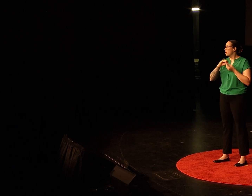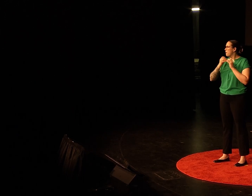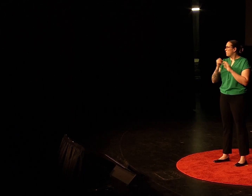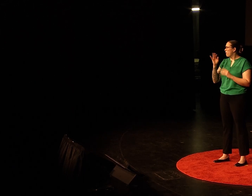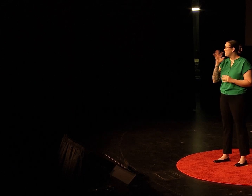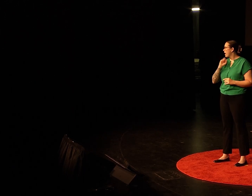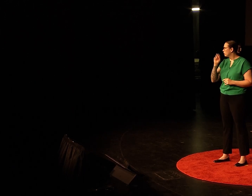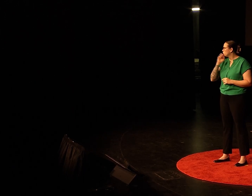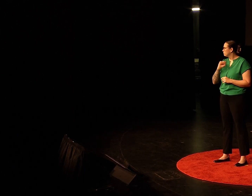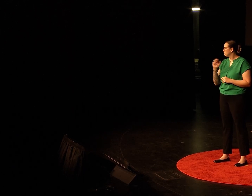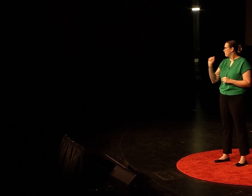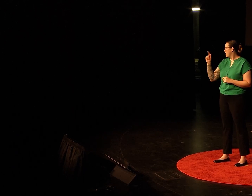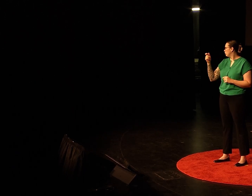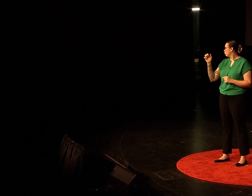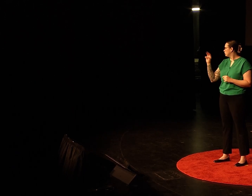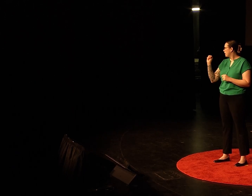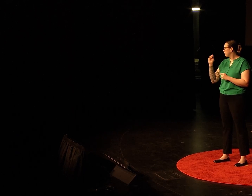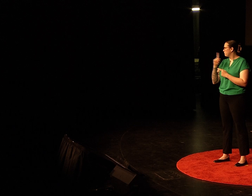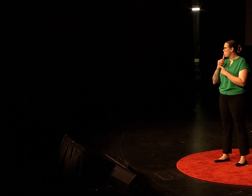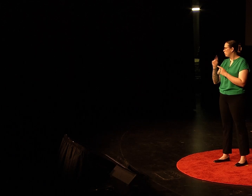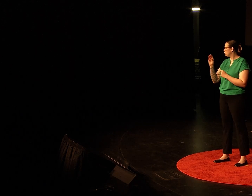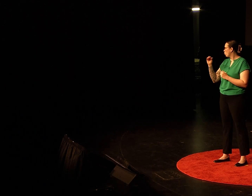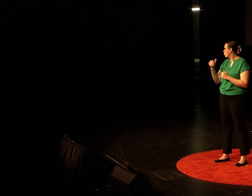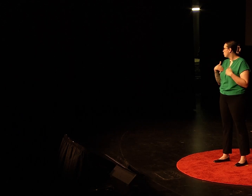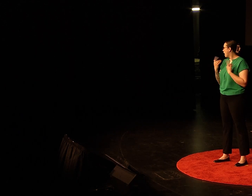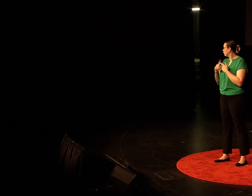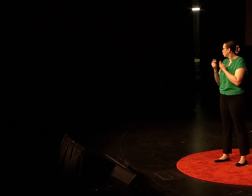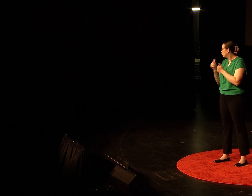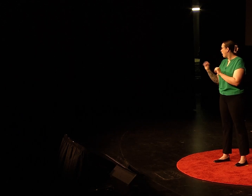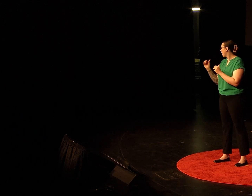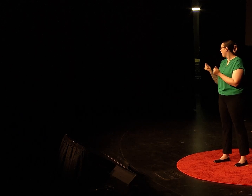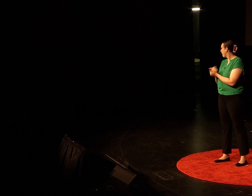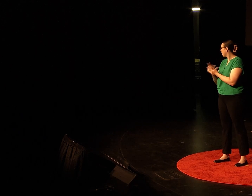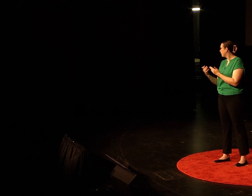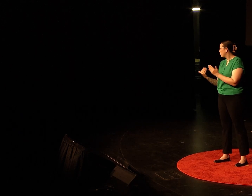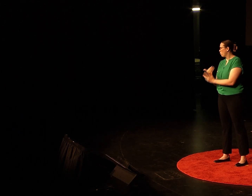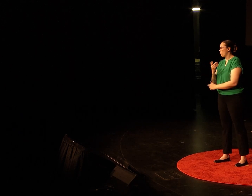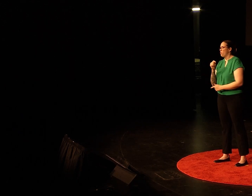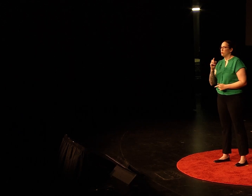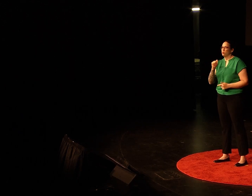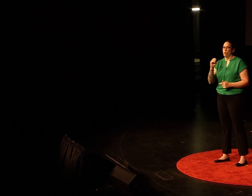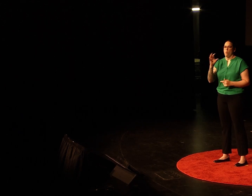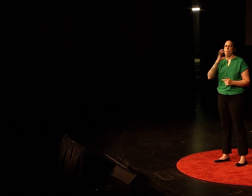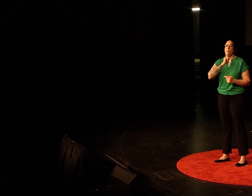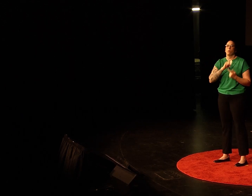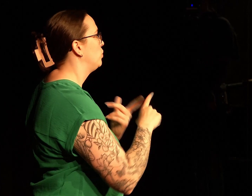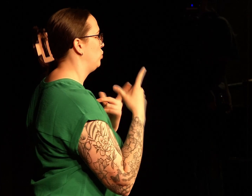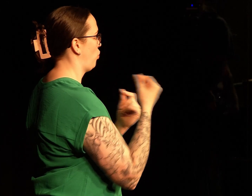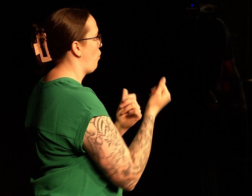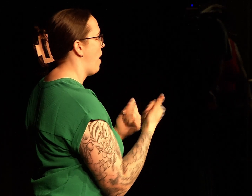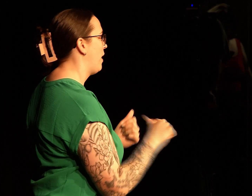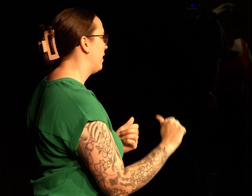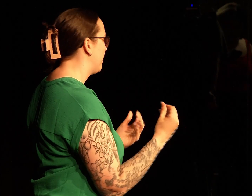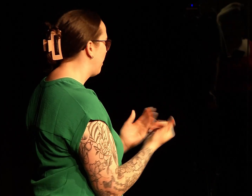Numbers such as age. Ageism happens whether you're too young or too old to try something new.